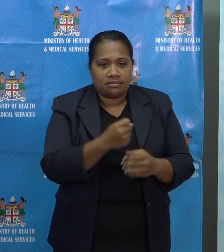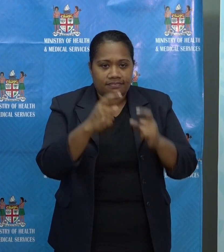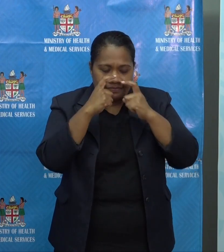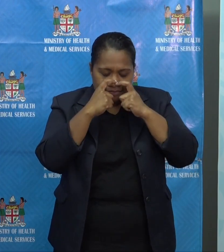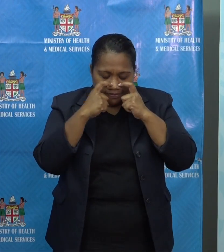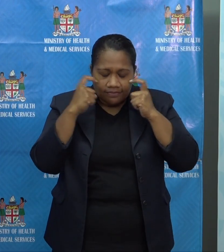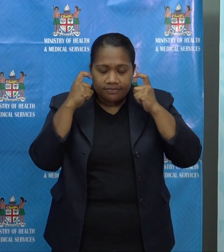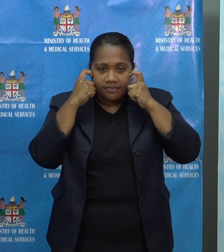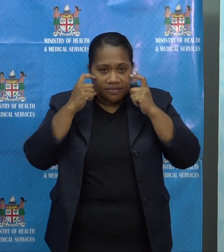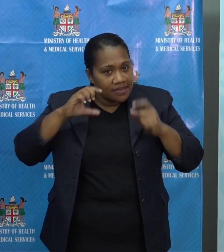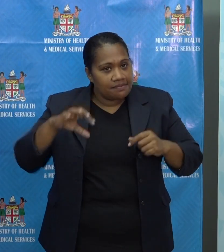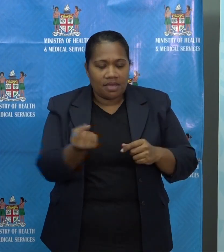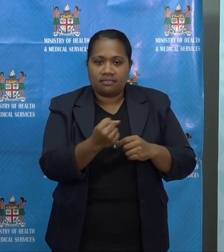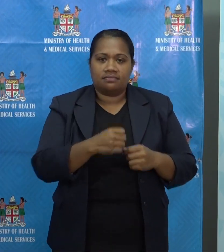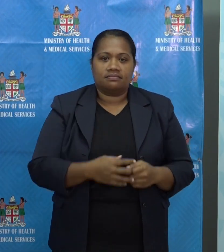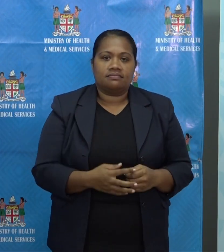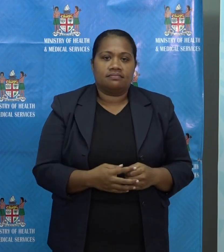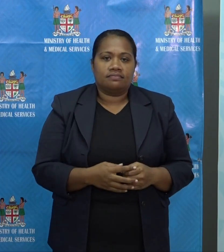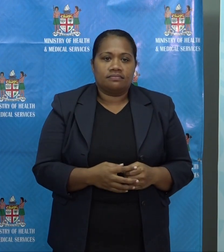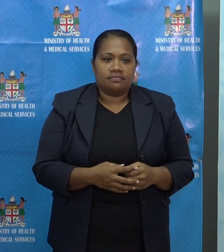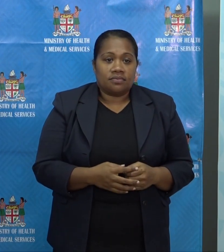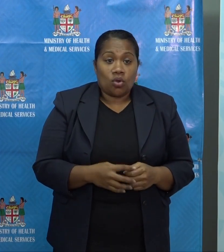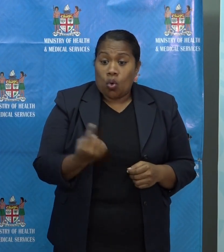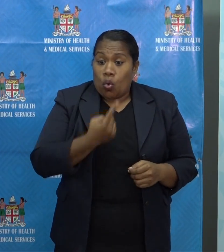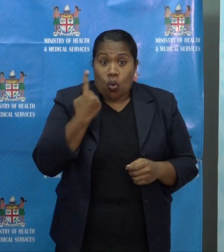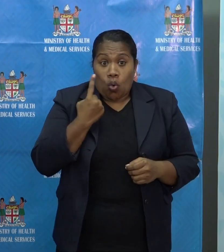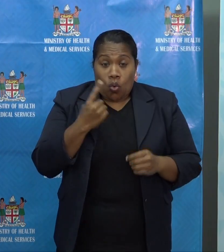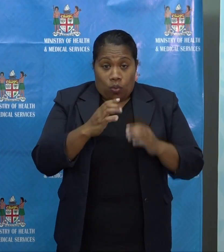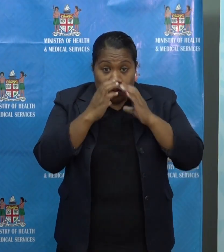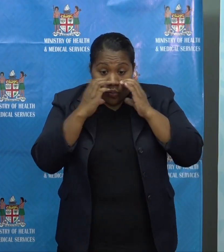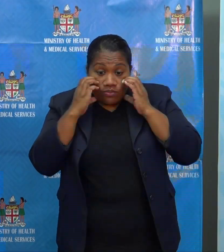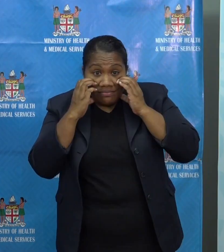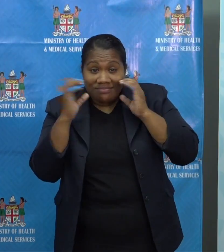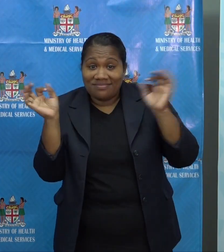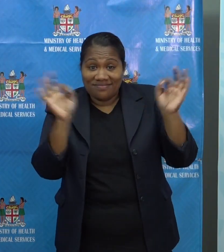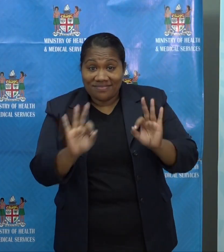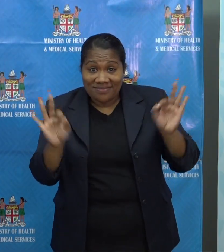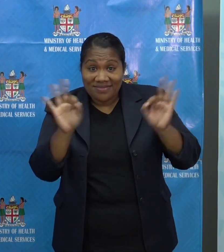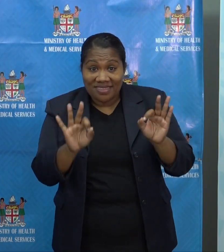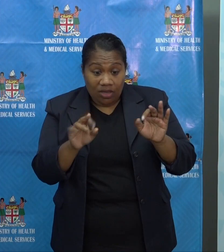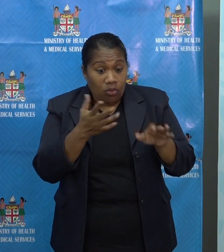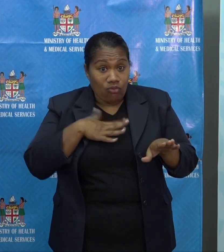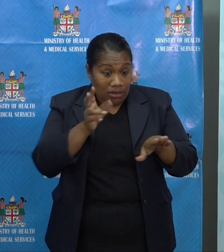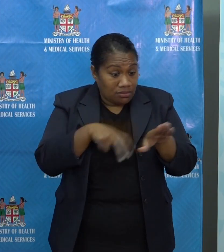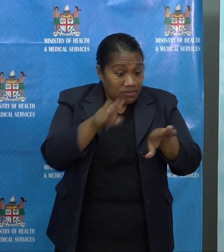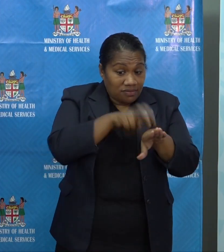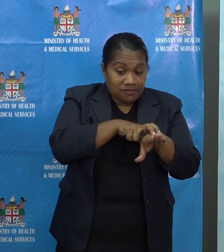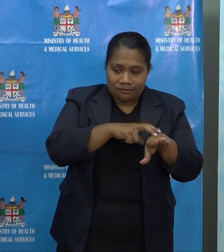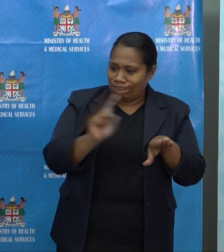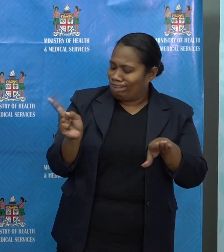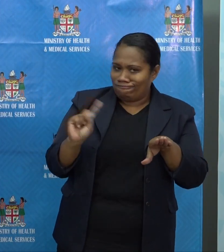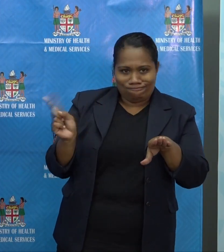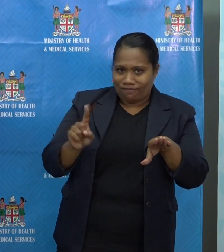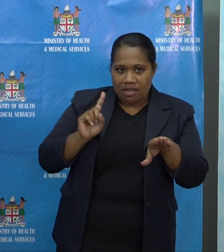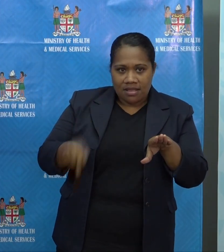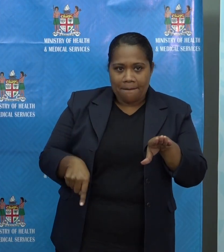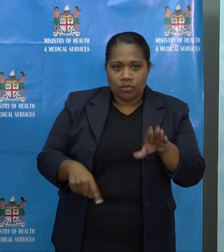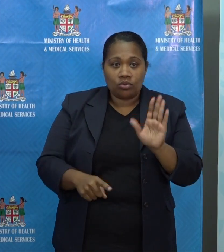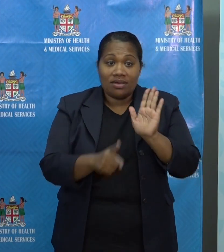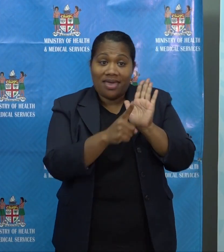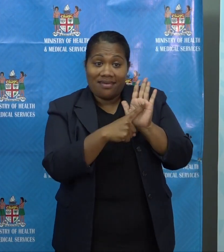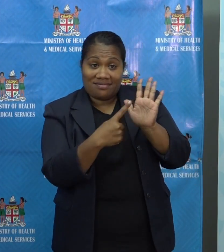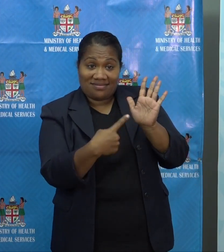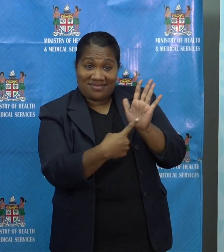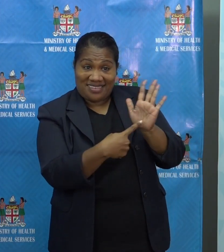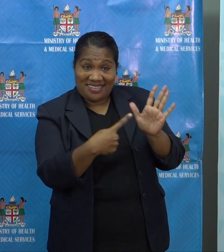and they should not allow riders who don't wear masks to enter their vehicles. LTA offices will be monitoring